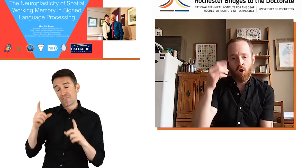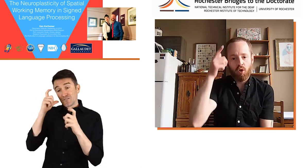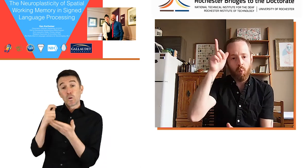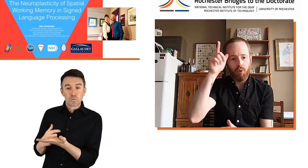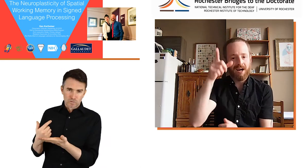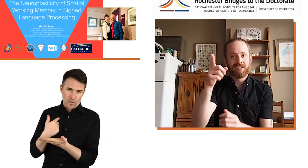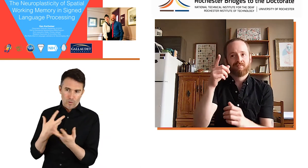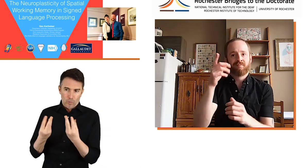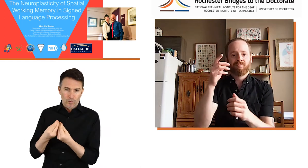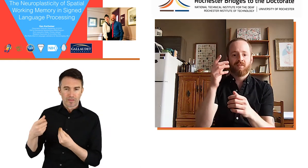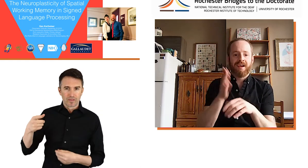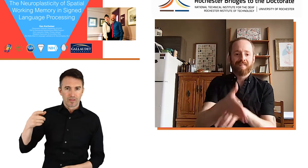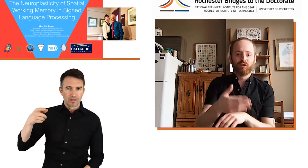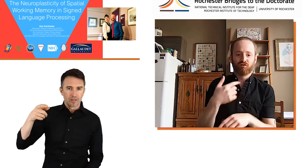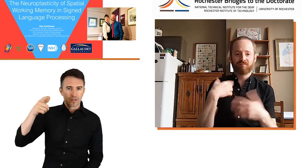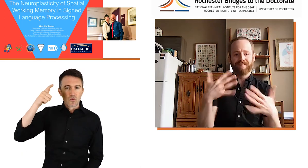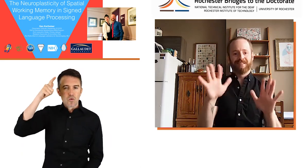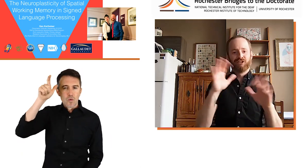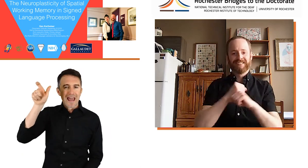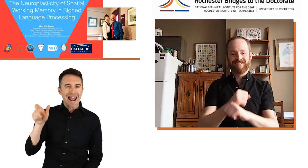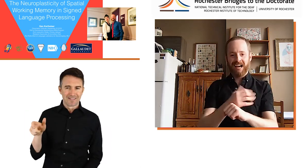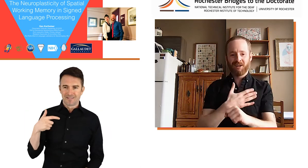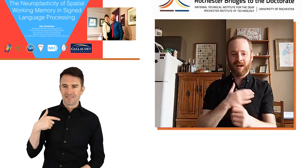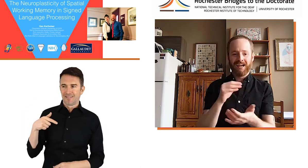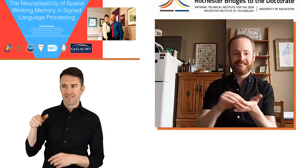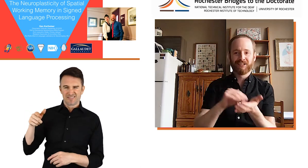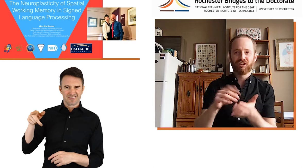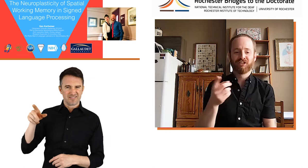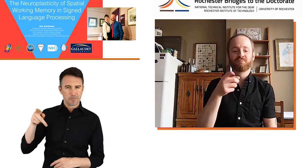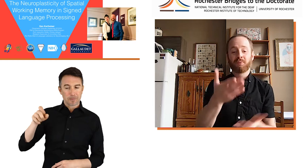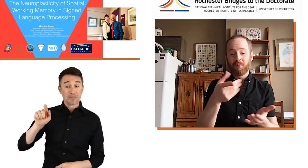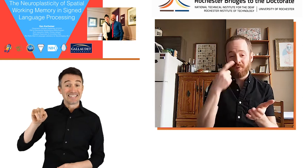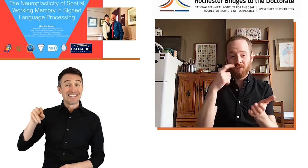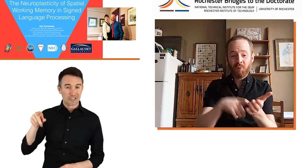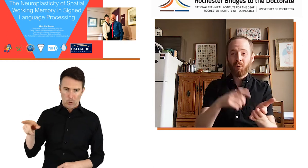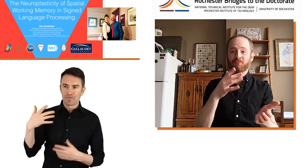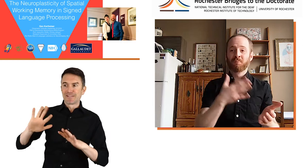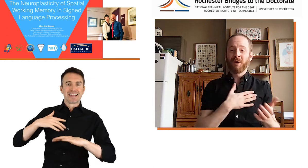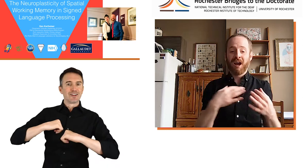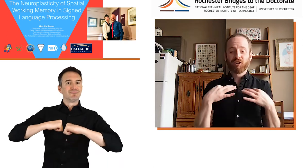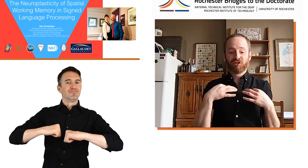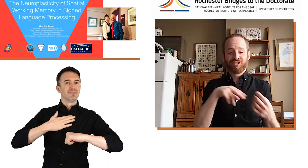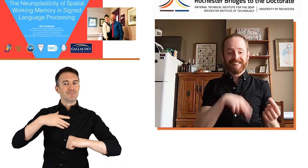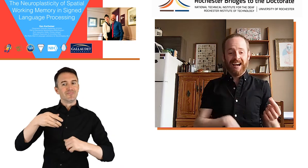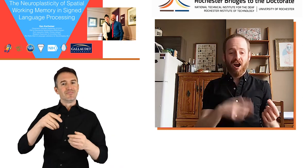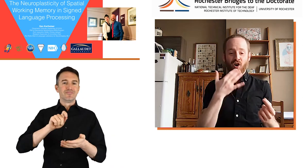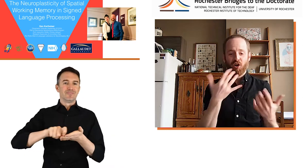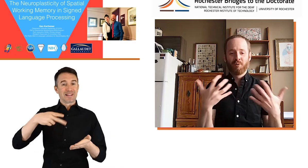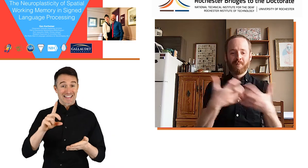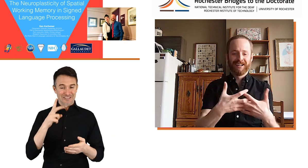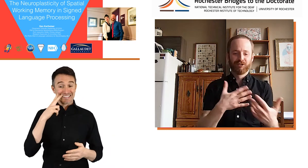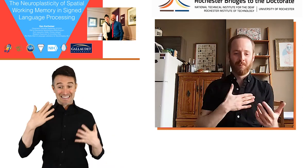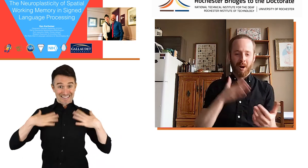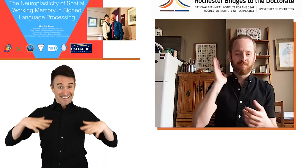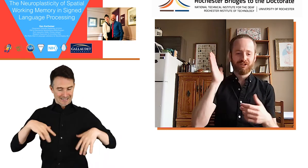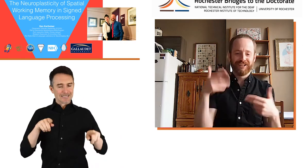two groups. So this is me and Laura Ann right after I finished defending my dissertation. And you may notice that my shirt and